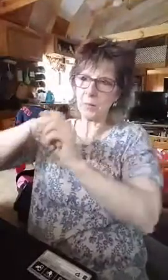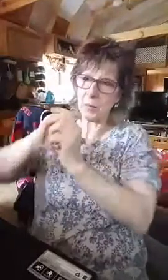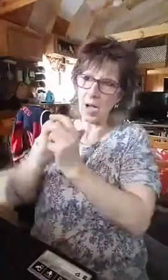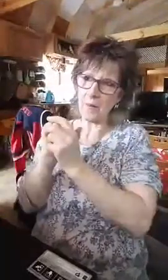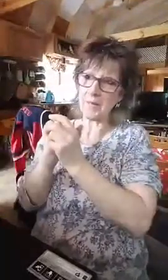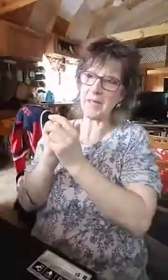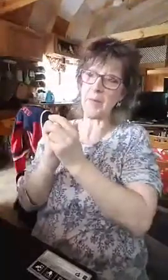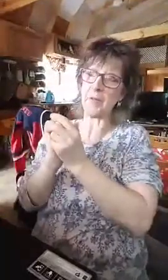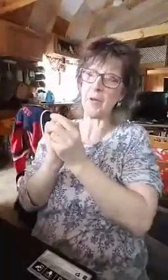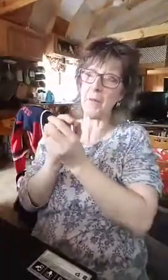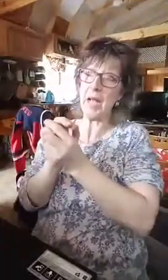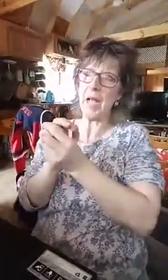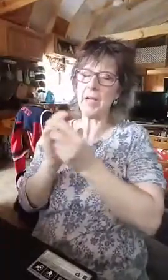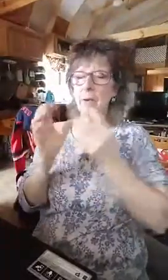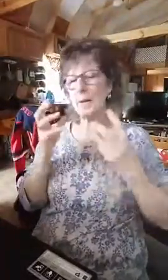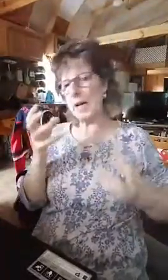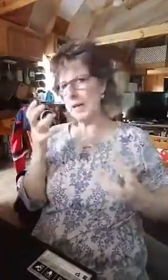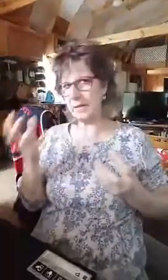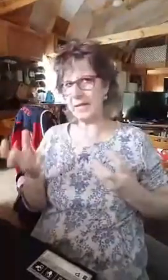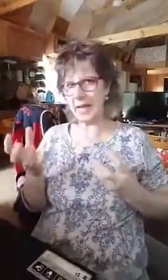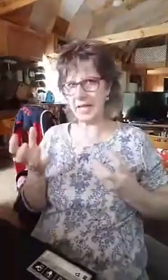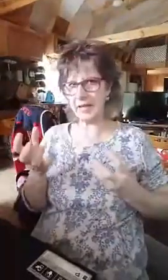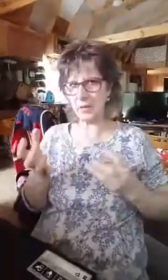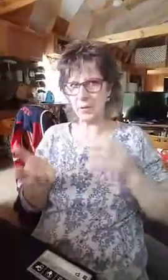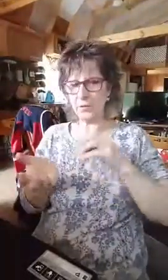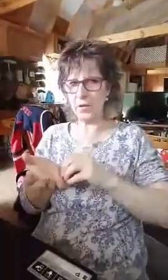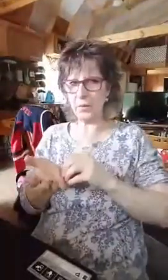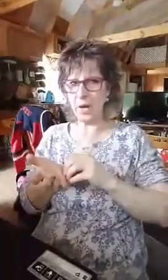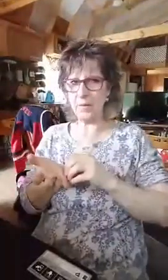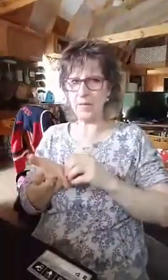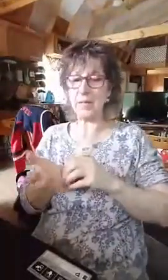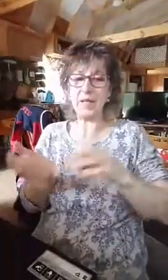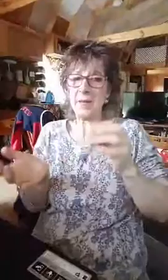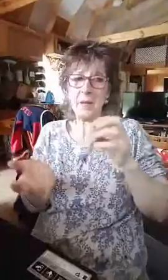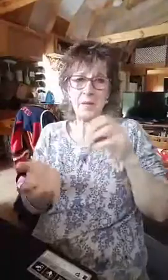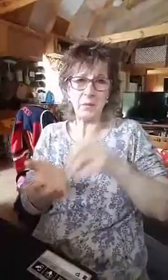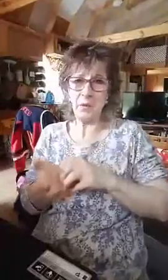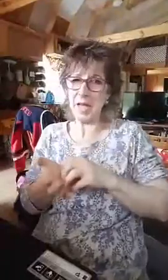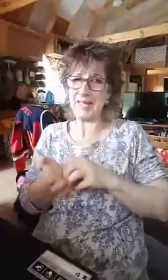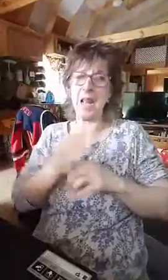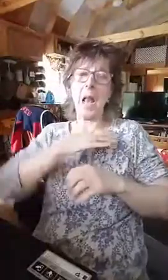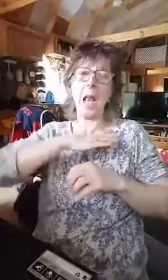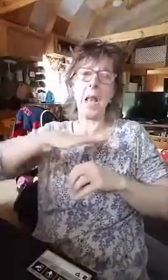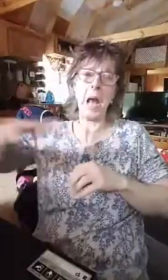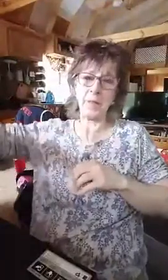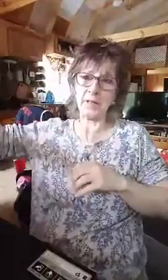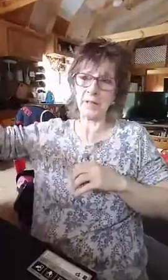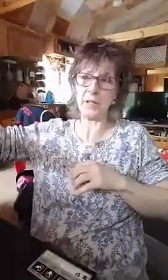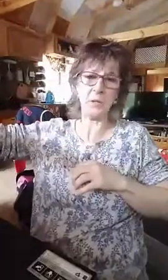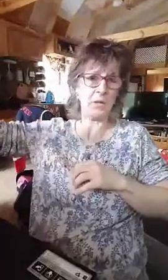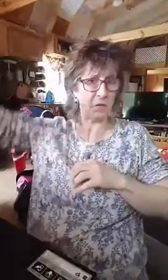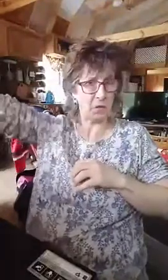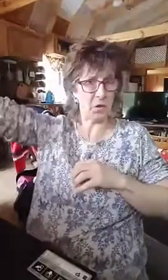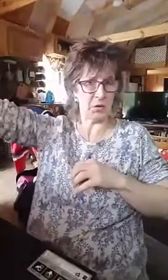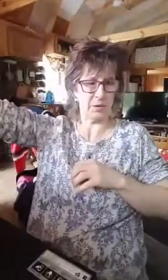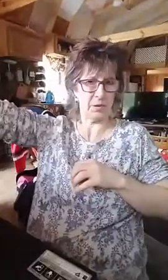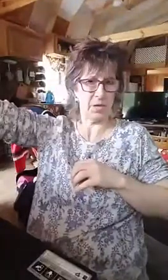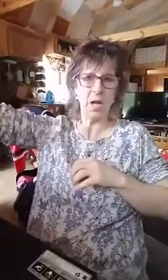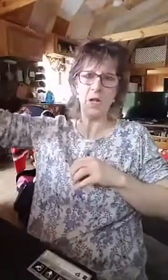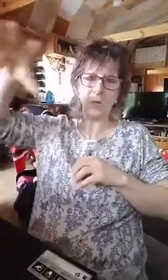problem stemming from? And if I'm not hearing any answer, what the root of the problem is, because sometimes the root has nothing to do with the fruit, the